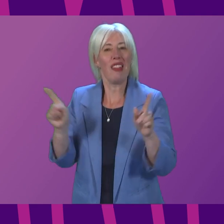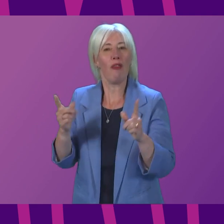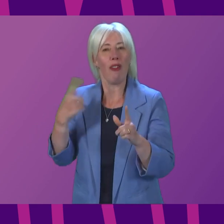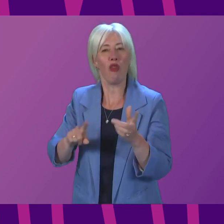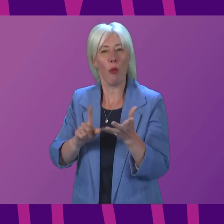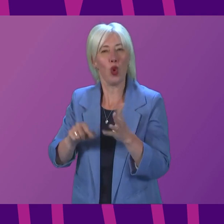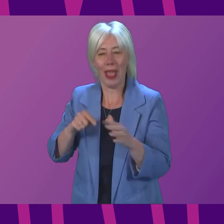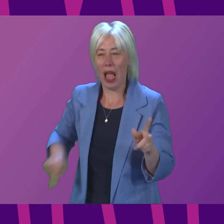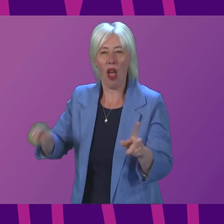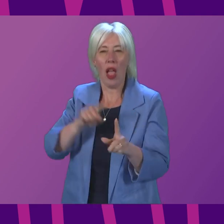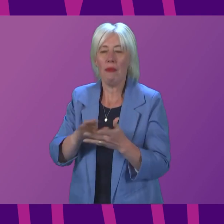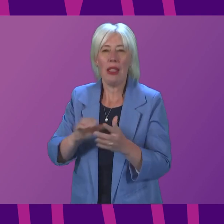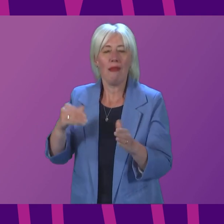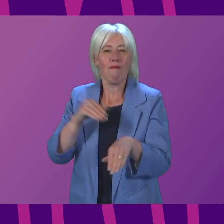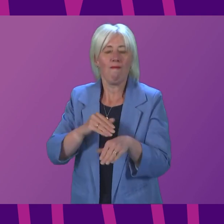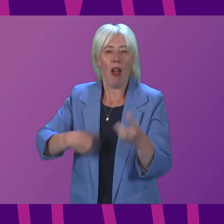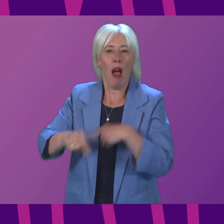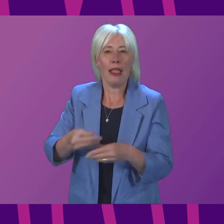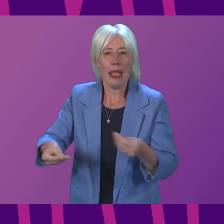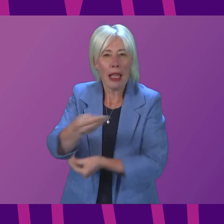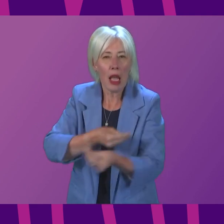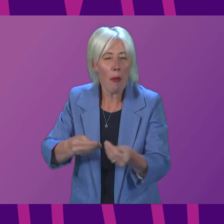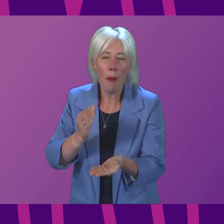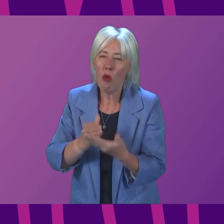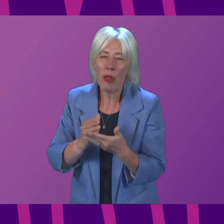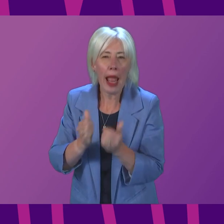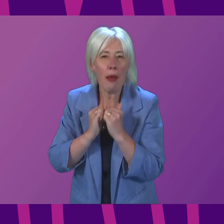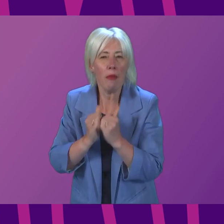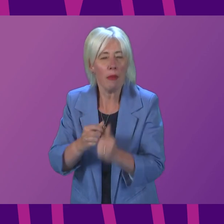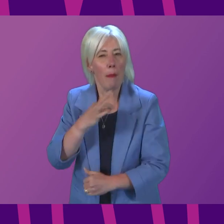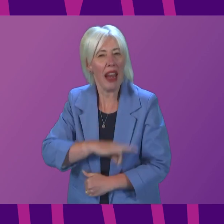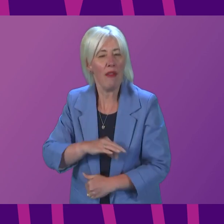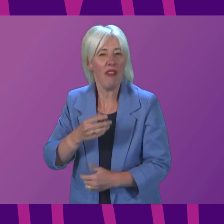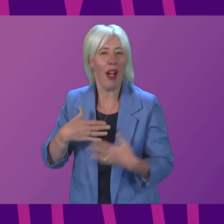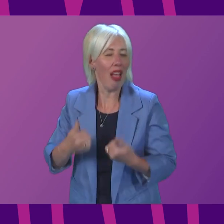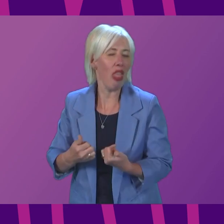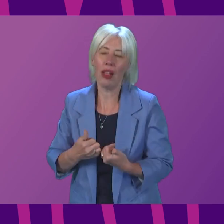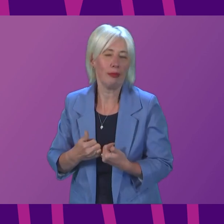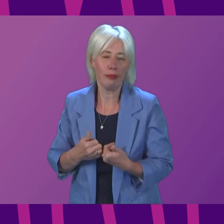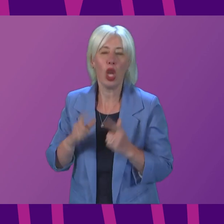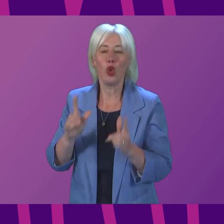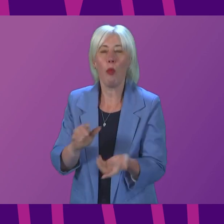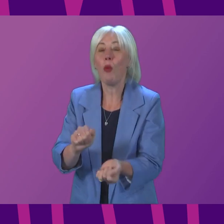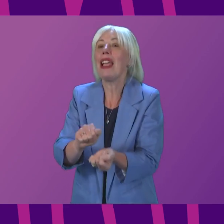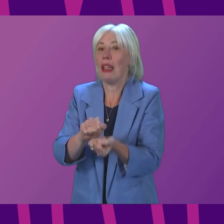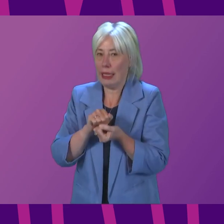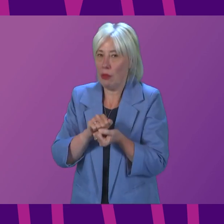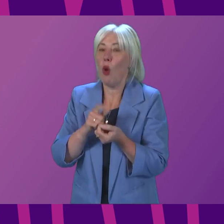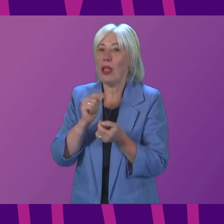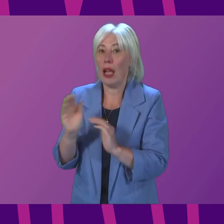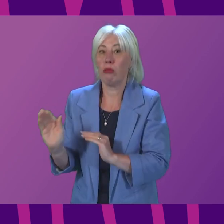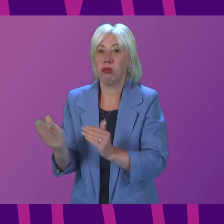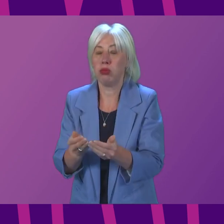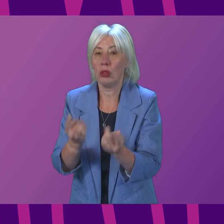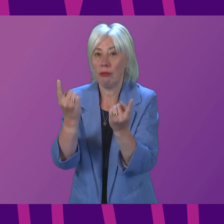economic disadvantage without delivering any meaningful public health benefit. We do, of course, retain the ability to reintroduce measures